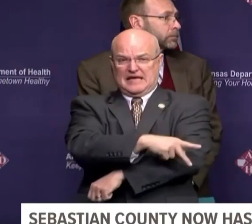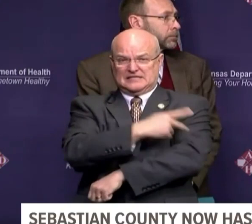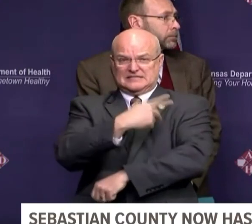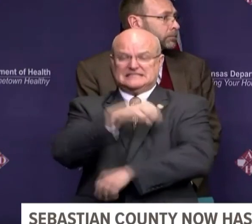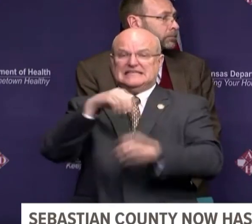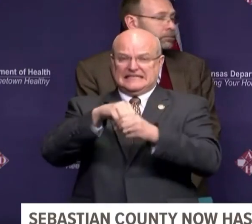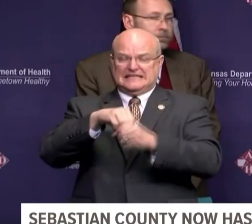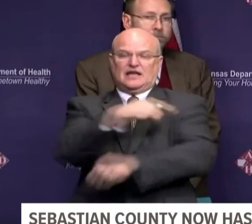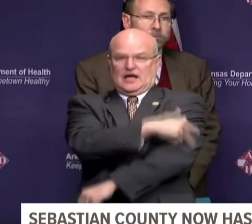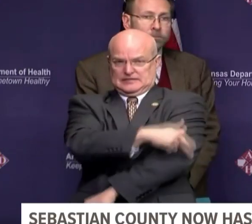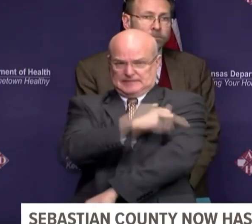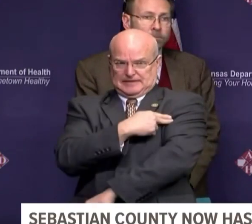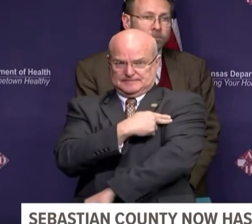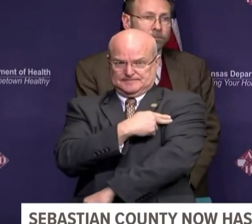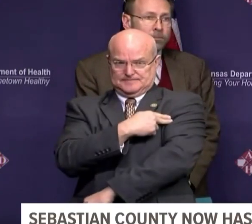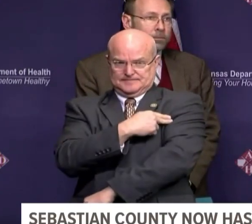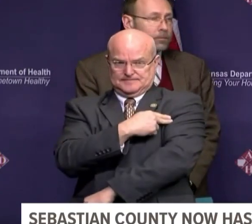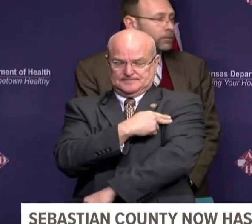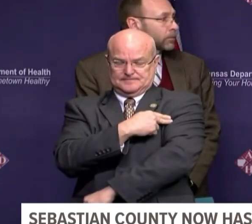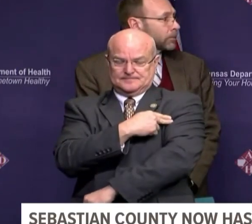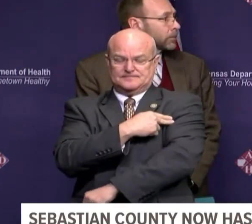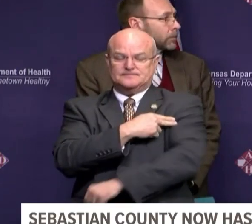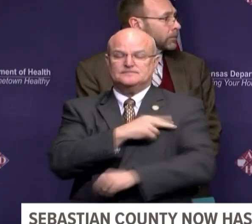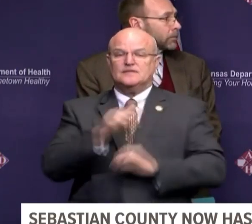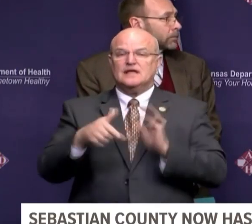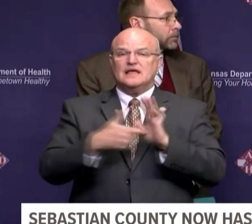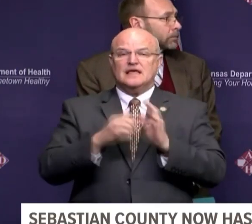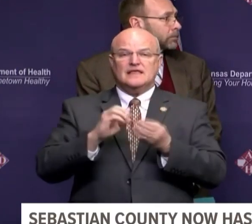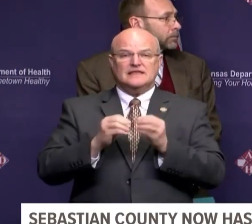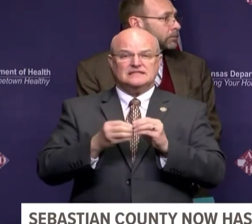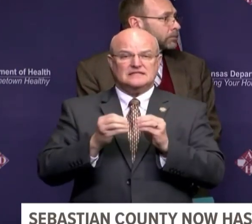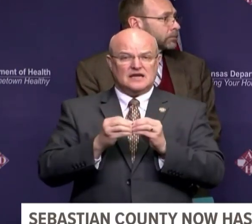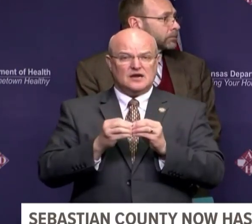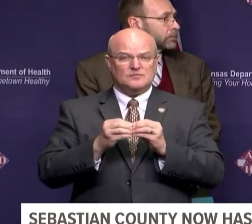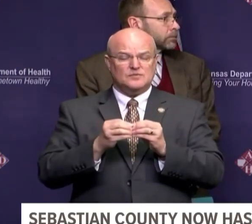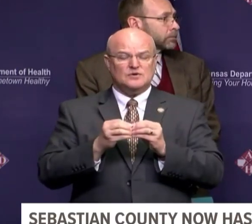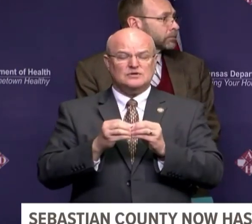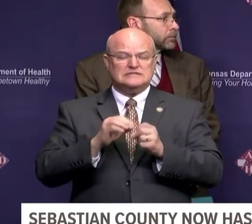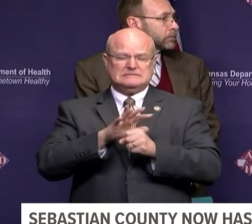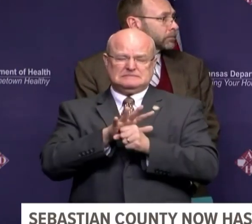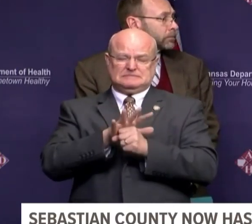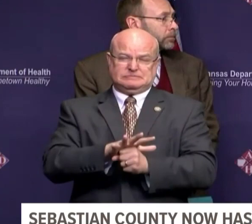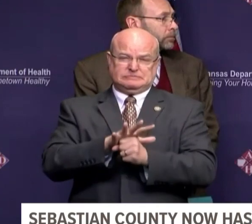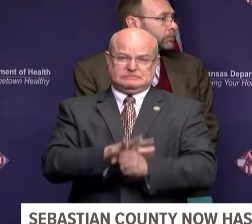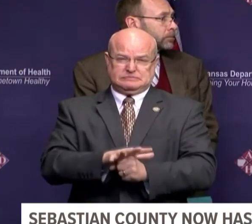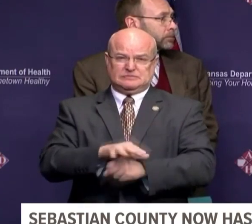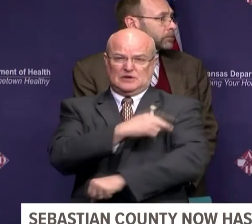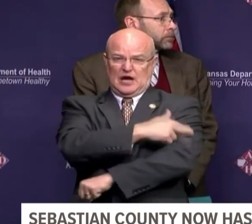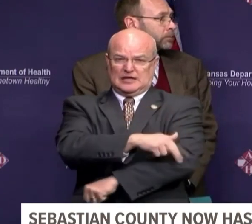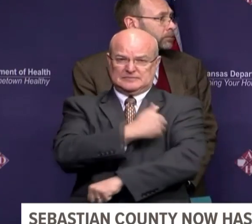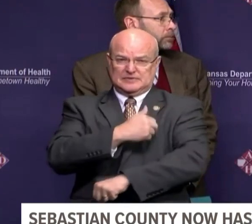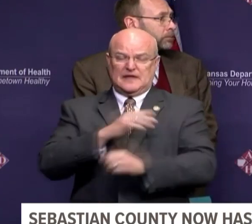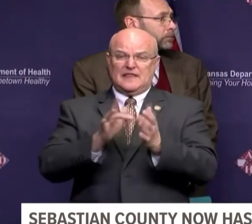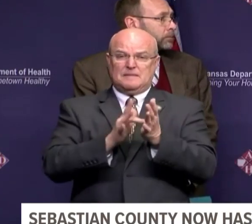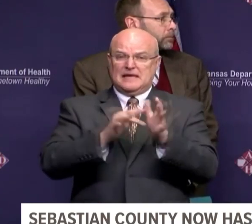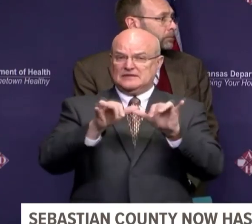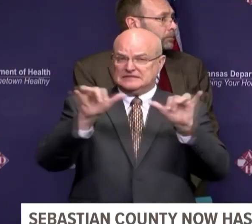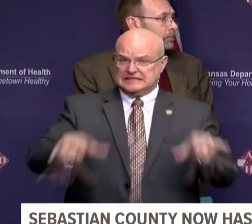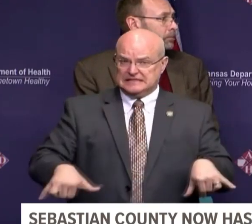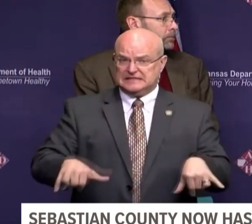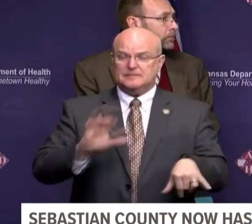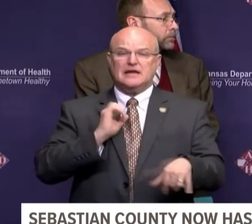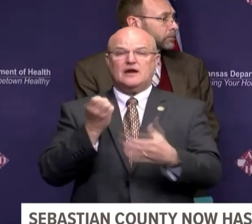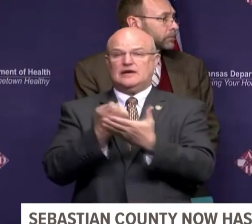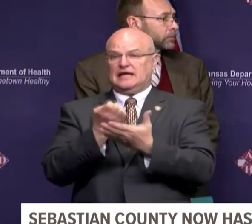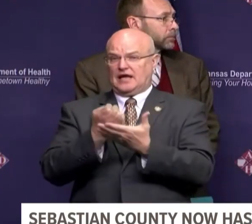hospitalized. This number strains our hospitals, our medical system, and